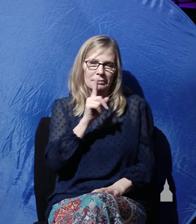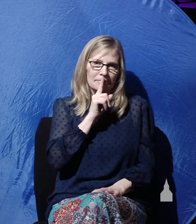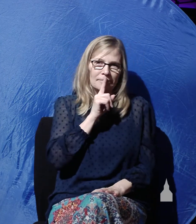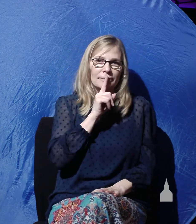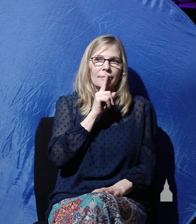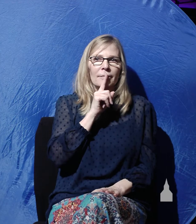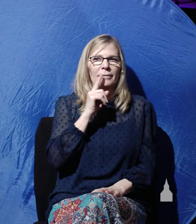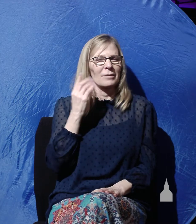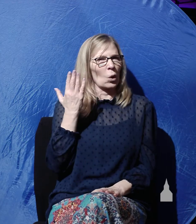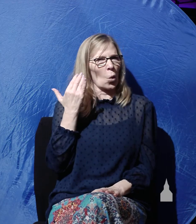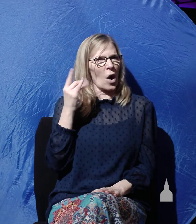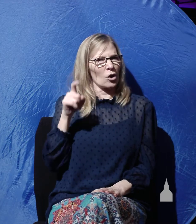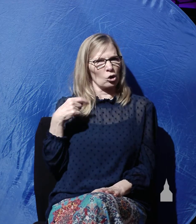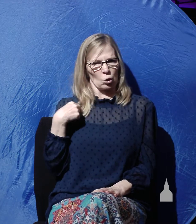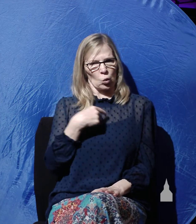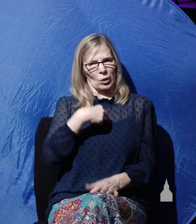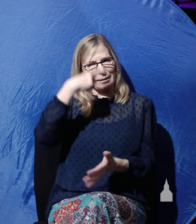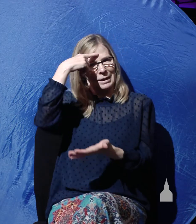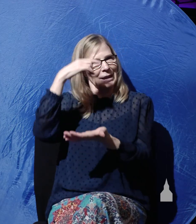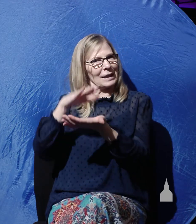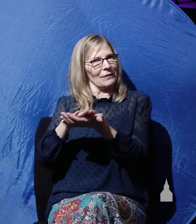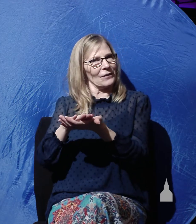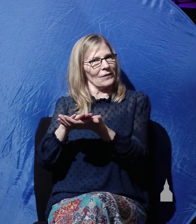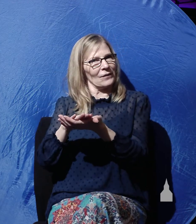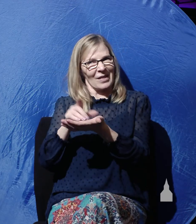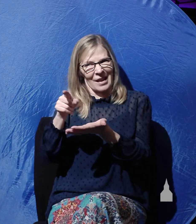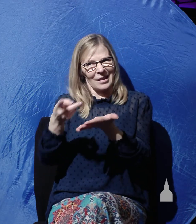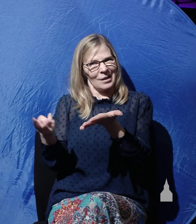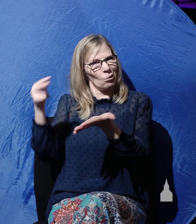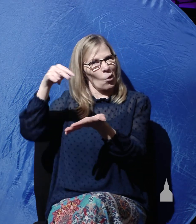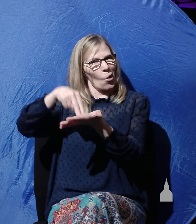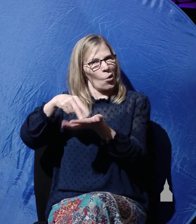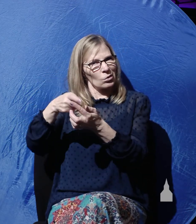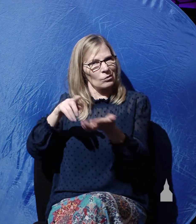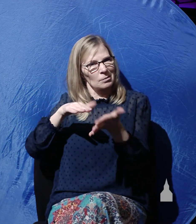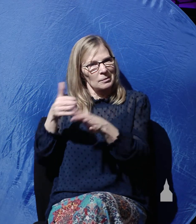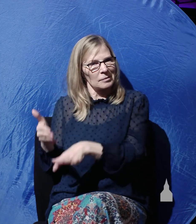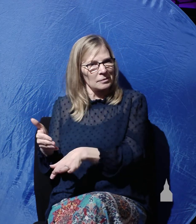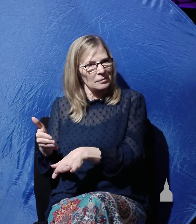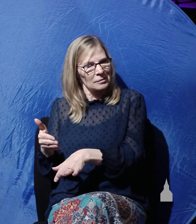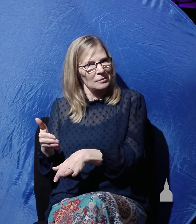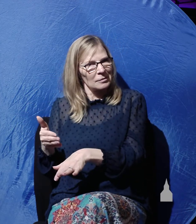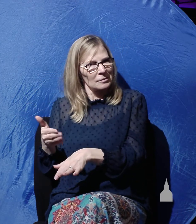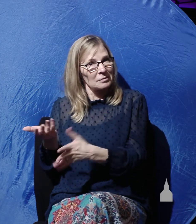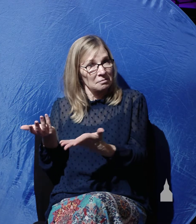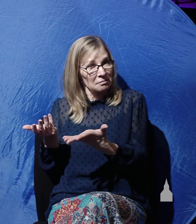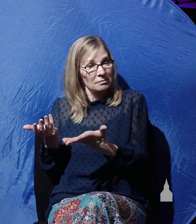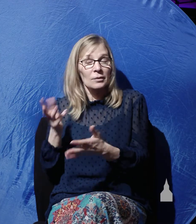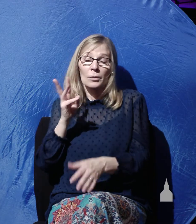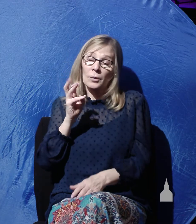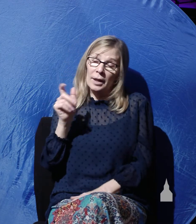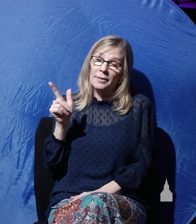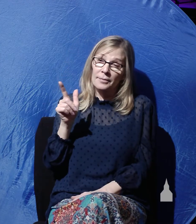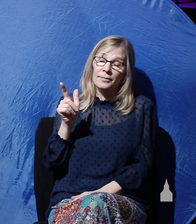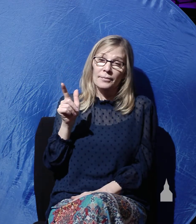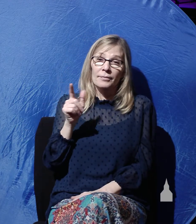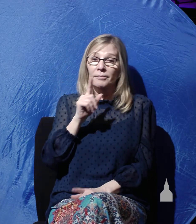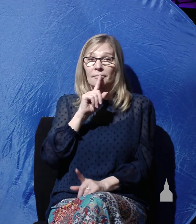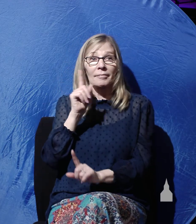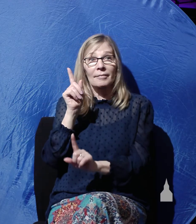then why should we believe that he rose from the dead? Well, the answer to that question,